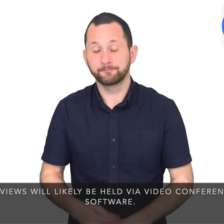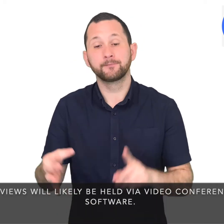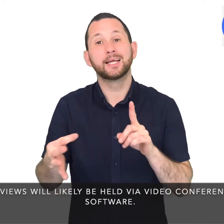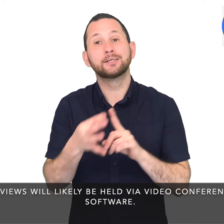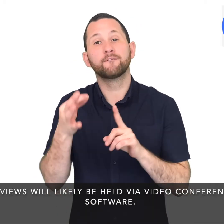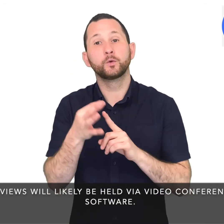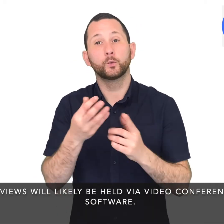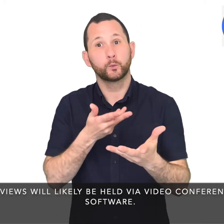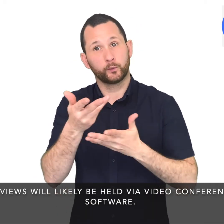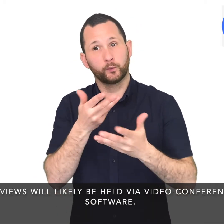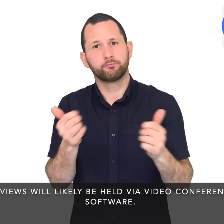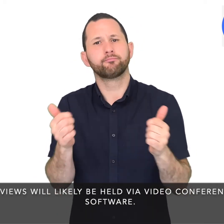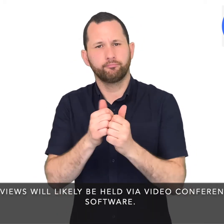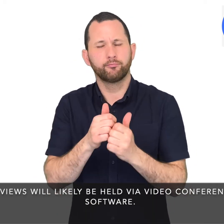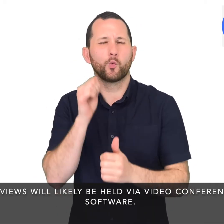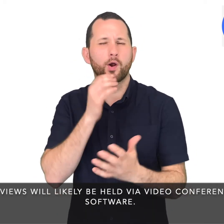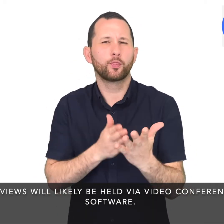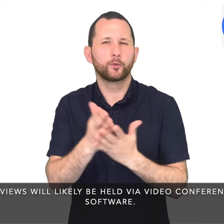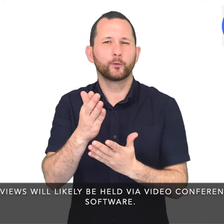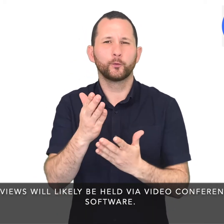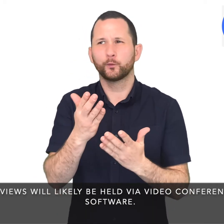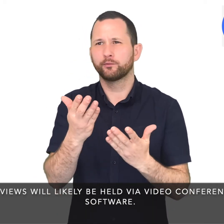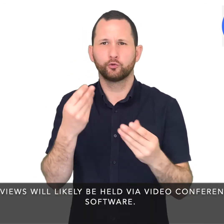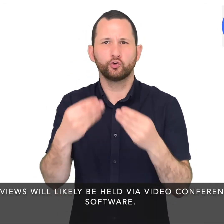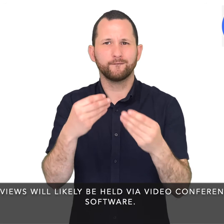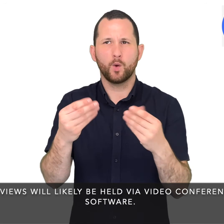Interviews will likely be held via video conferencing software.